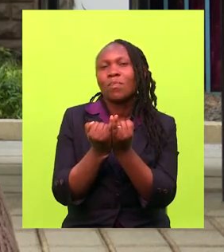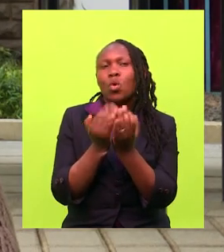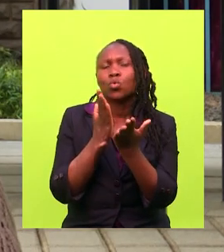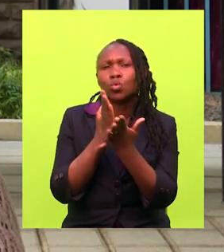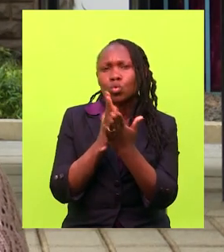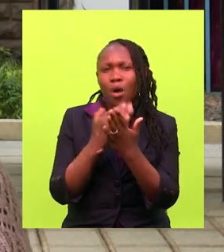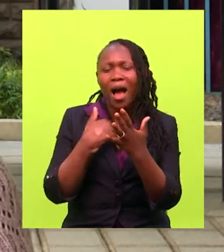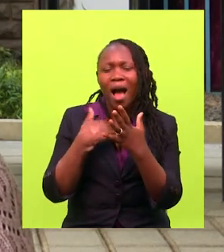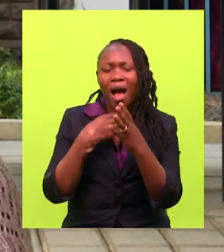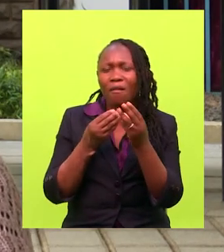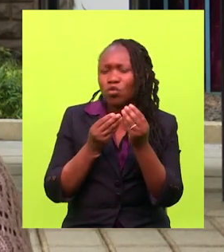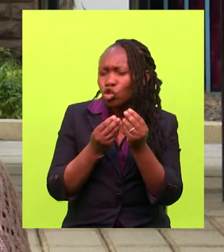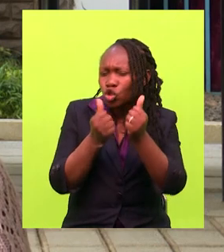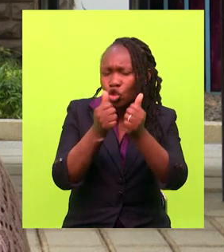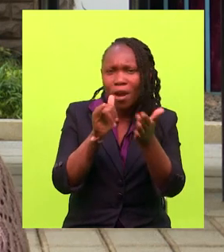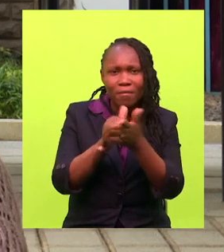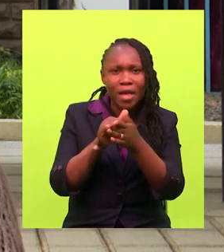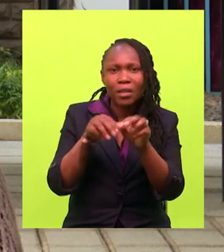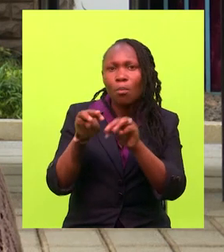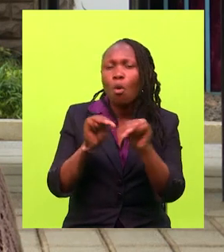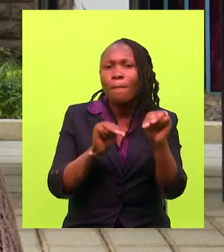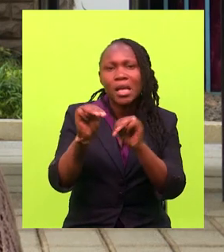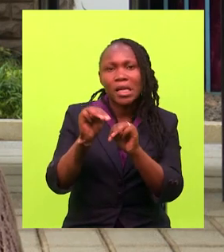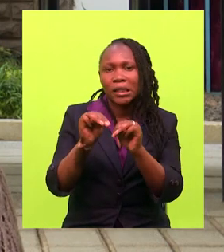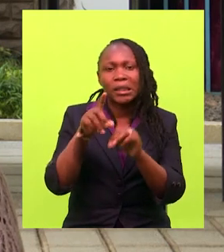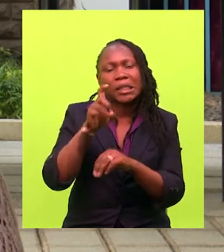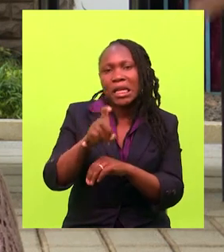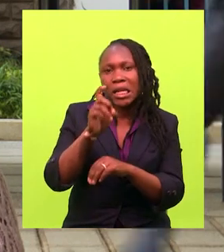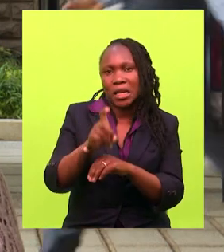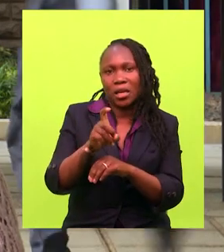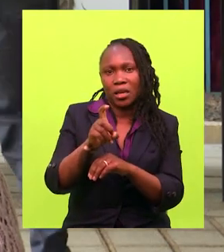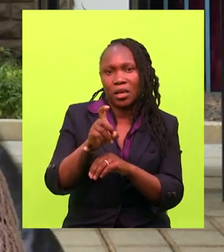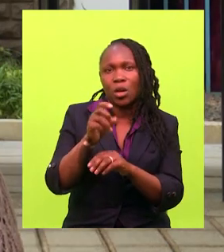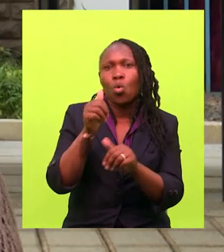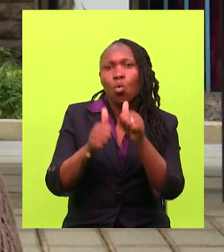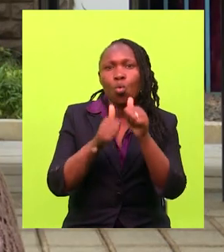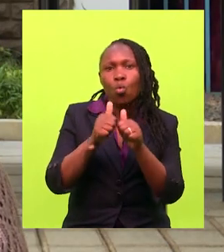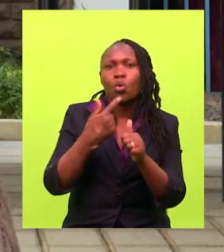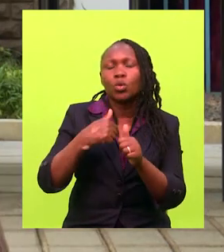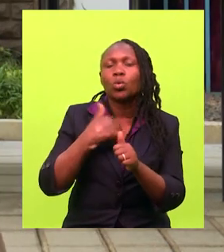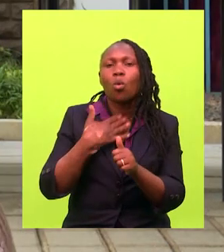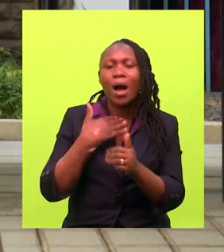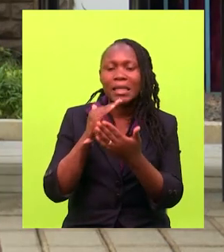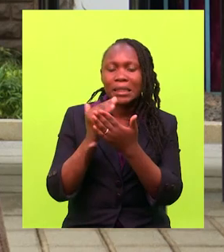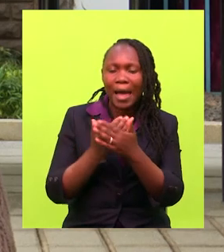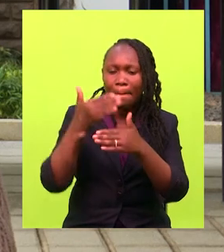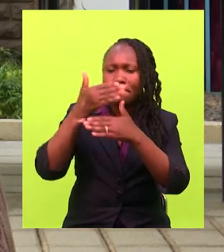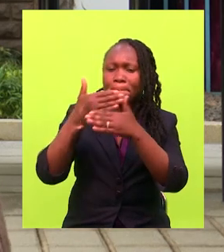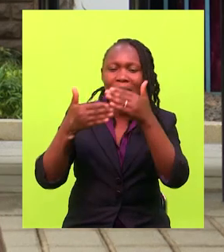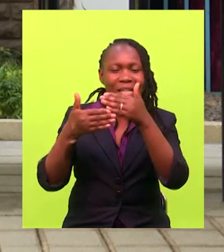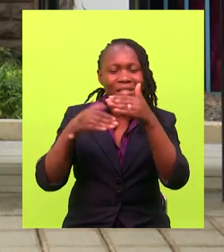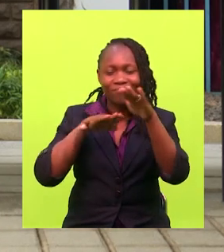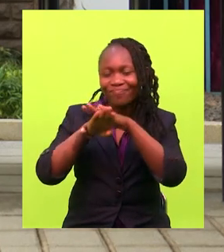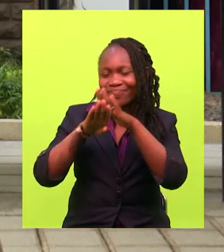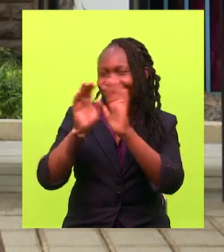hasn't really met the mobility requirements. That is, you know, good. Like, some of our